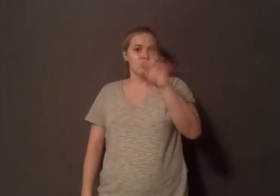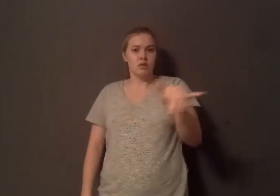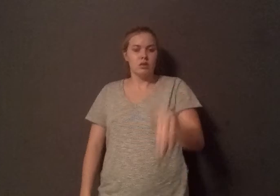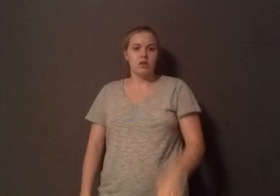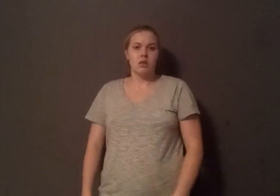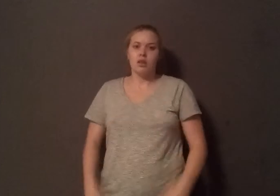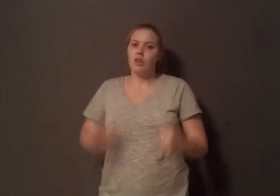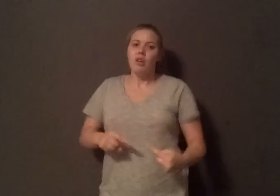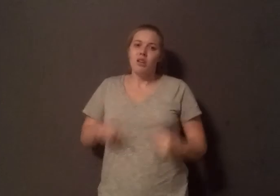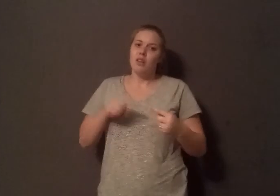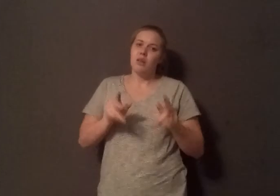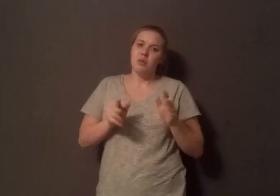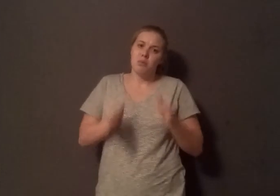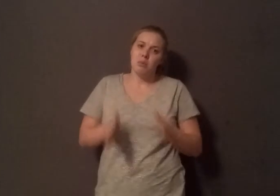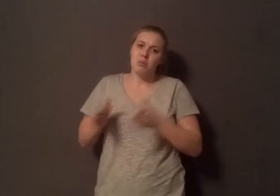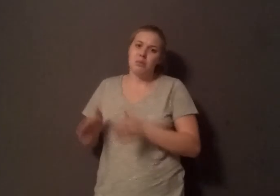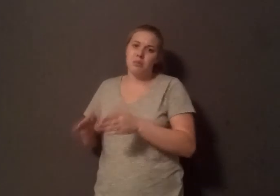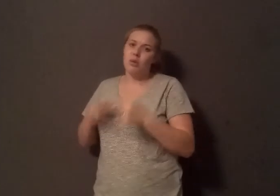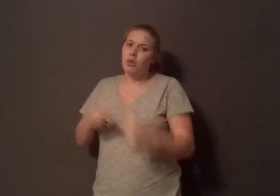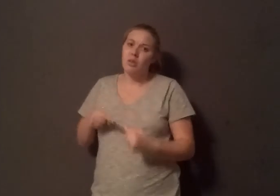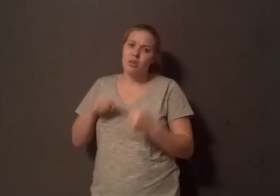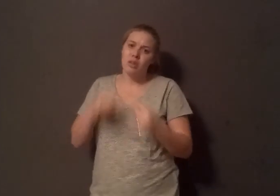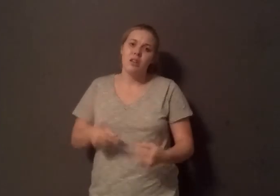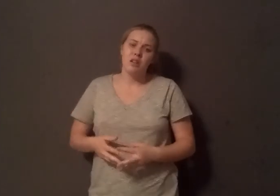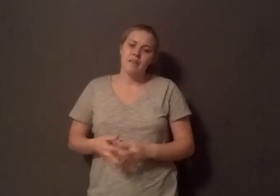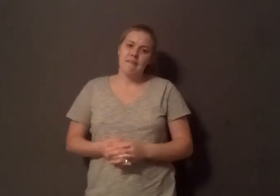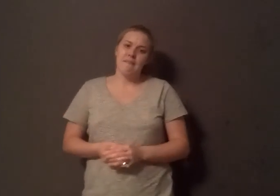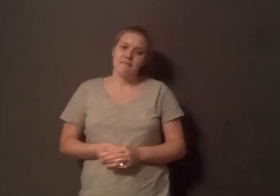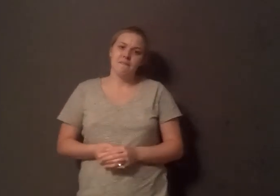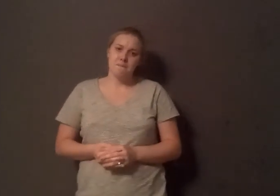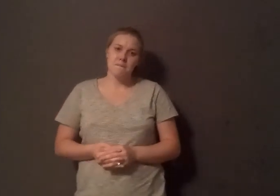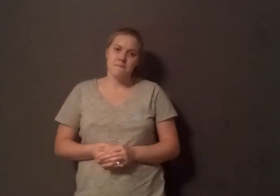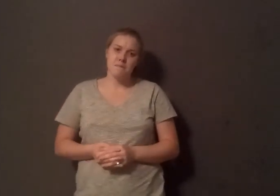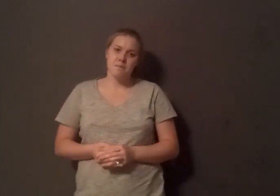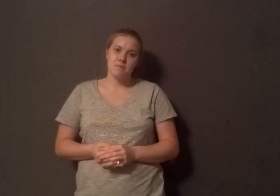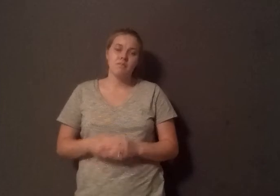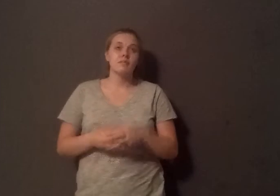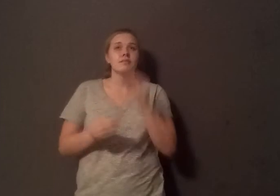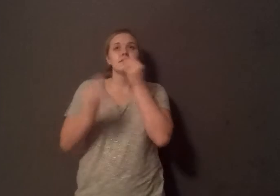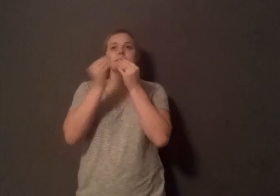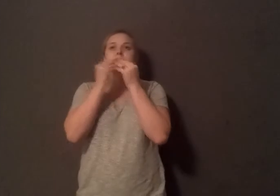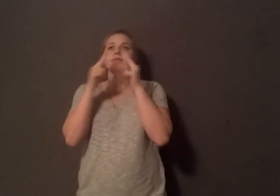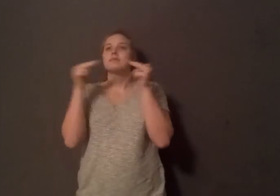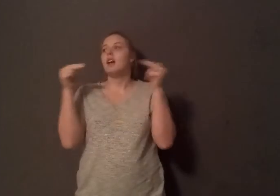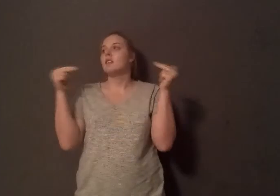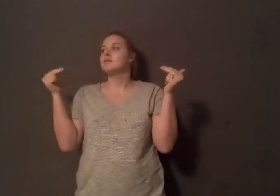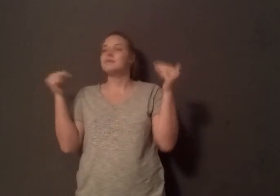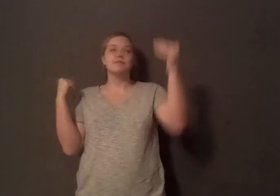people, you're wrong. But a lot of good people will sit there and eat bacon knowing that it's